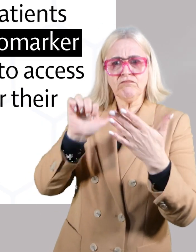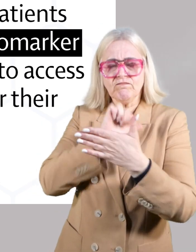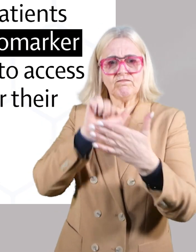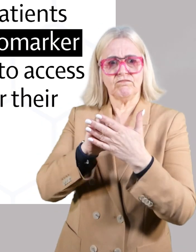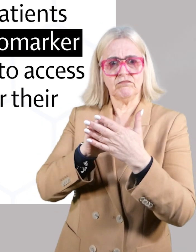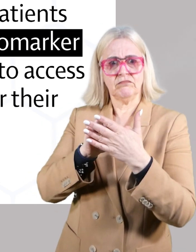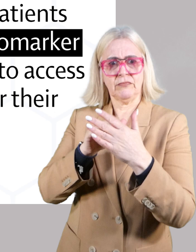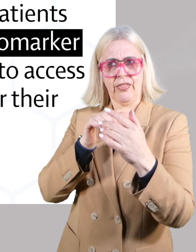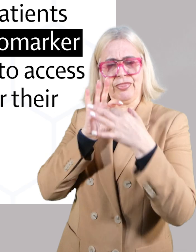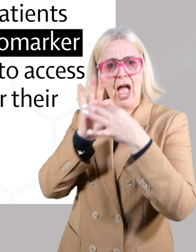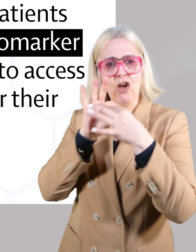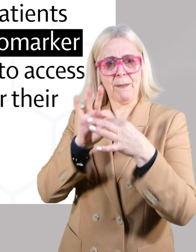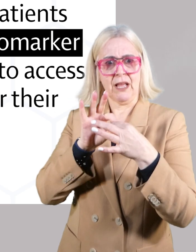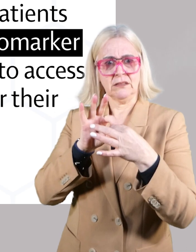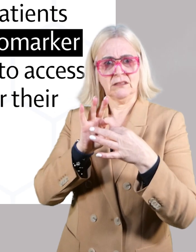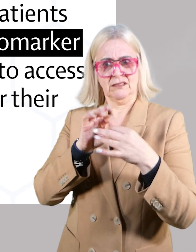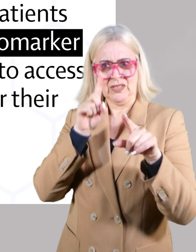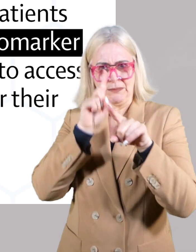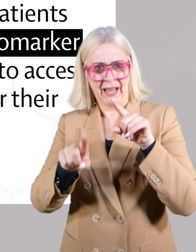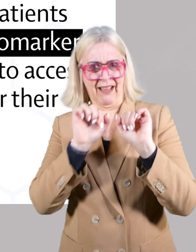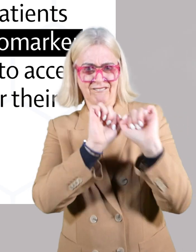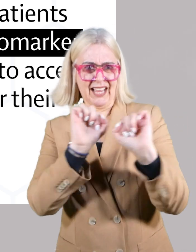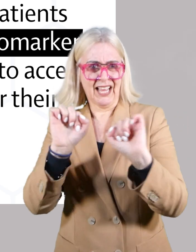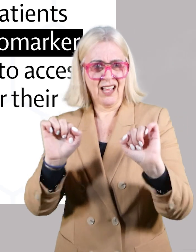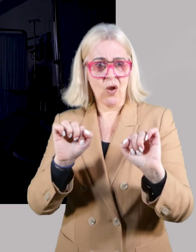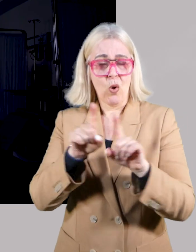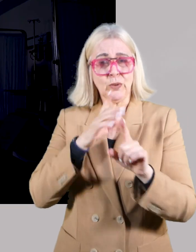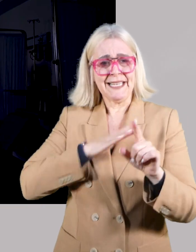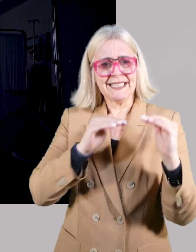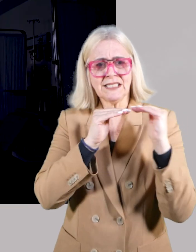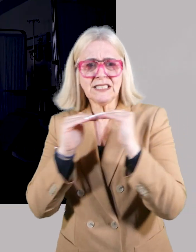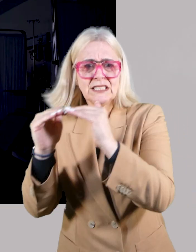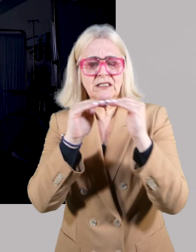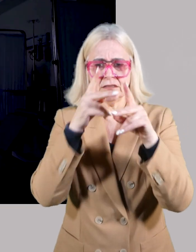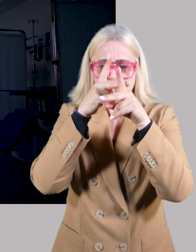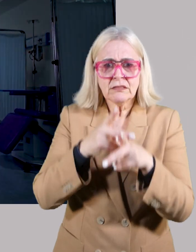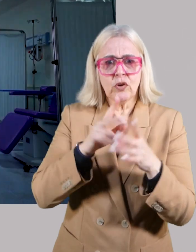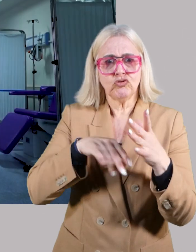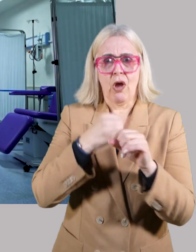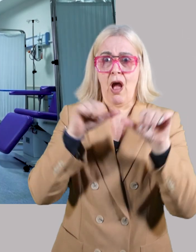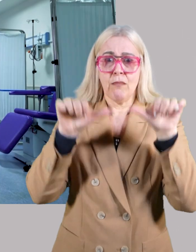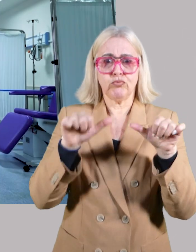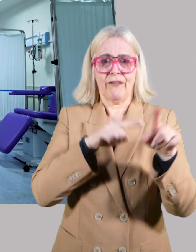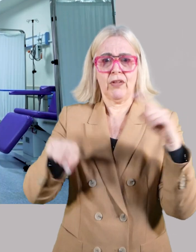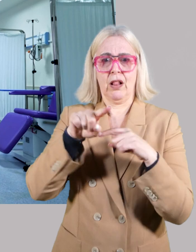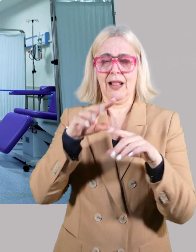the appropriate therapies for the molecular diagnosis. We also need regulatory alignment to implement drug approvals,